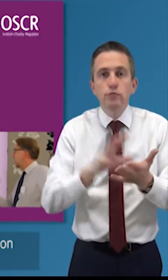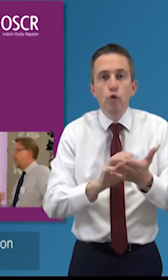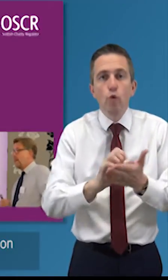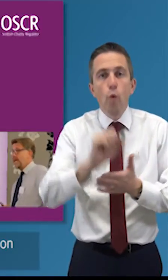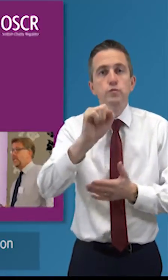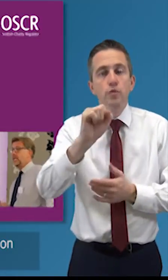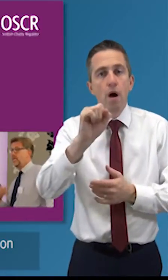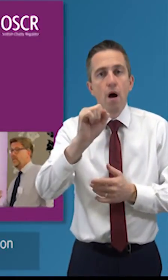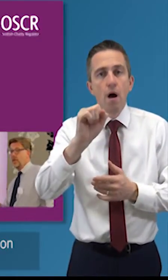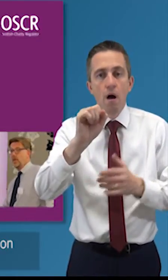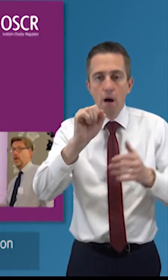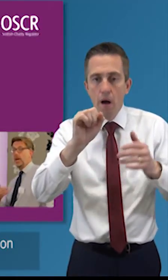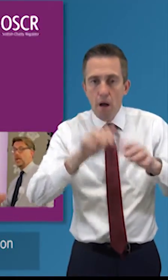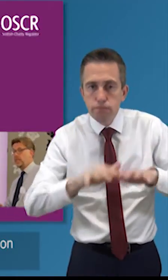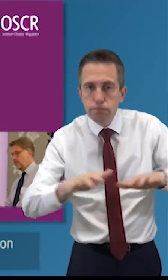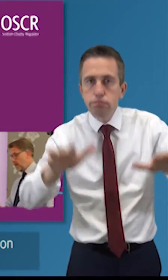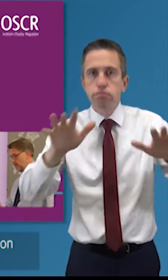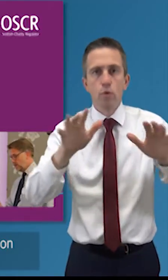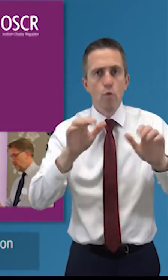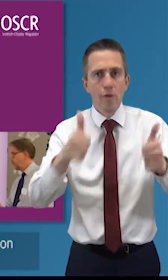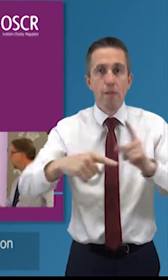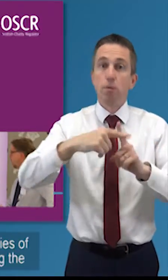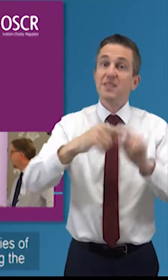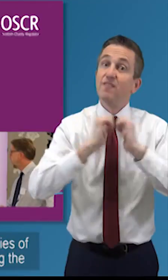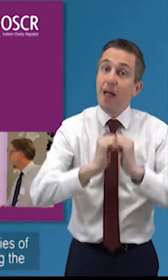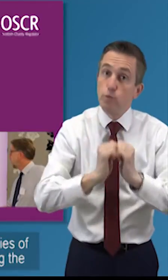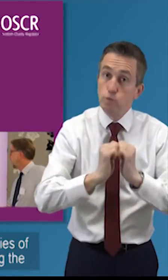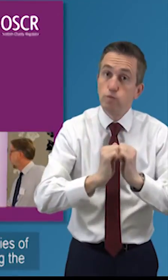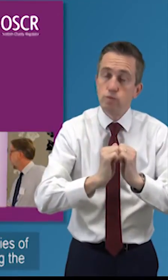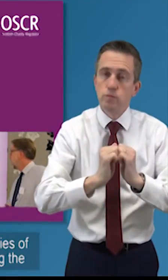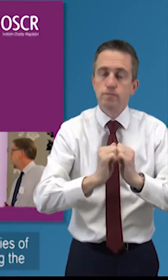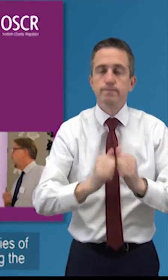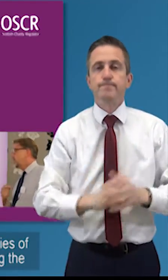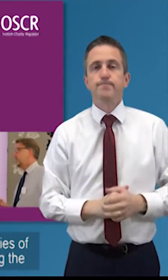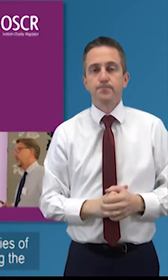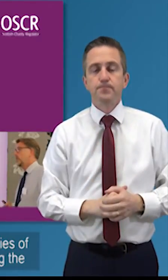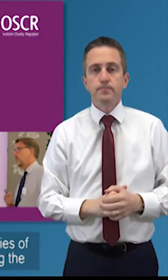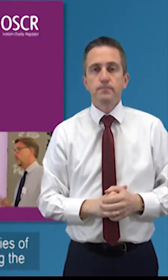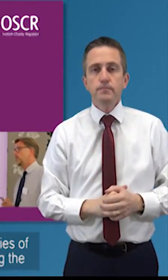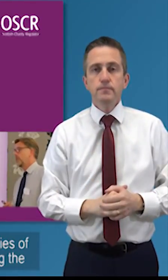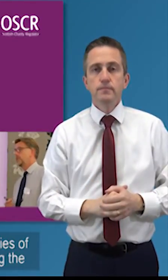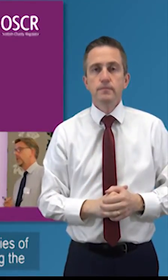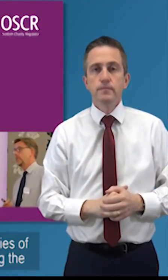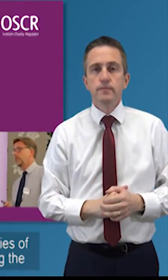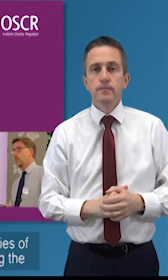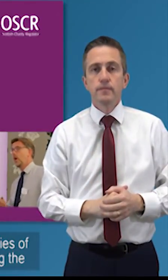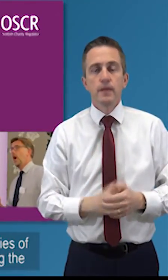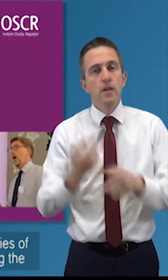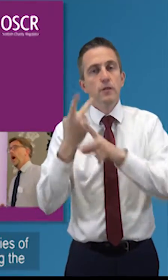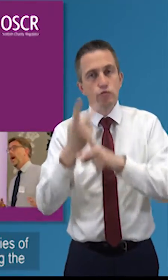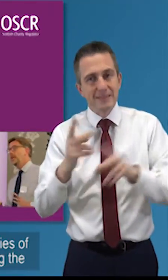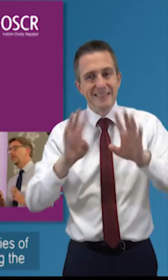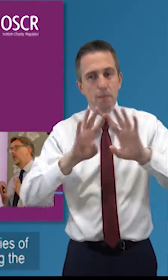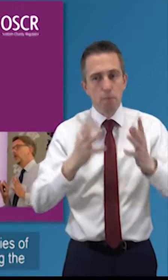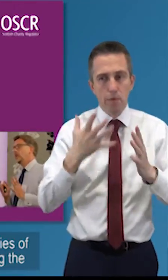that embeds its vision and its values you need to understand the rules and responsibilities of the board